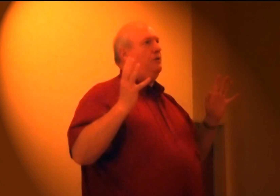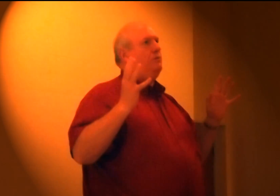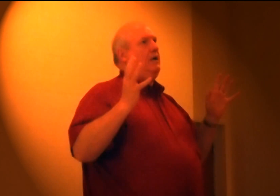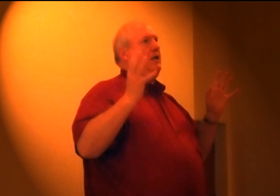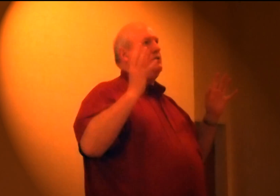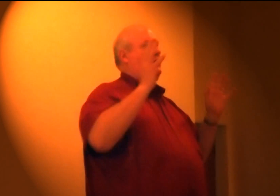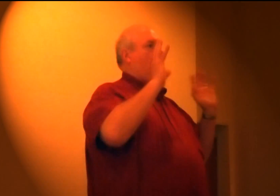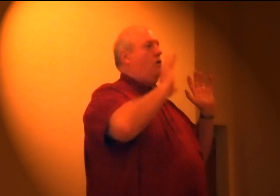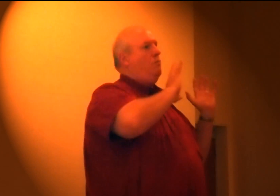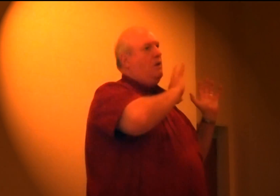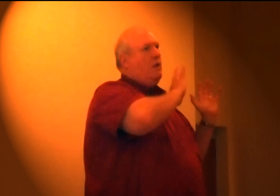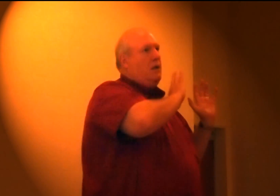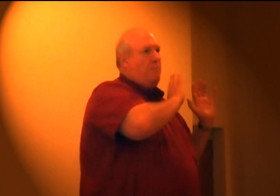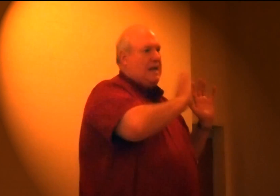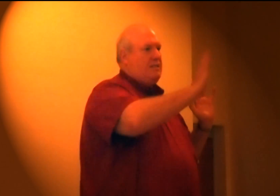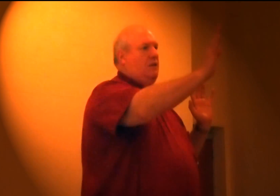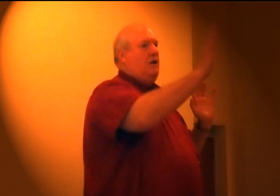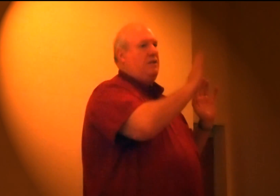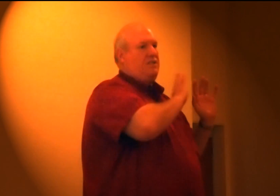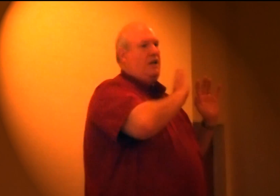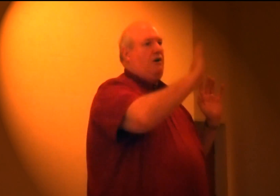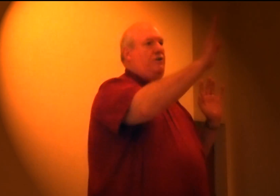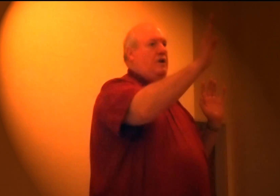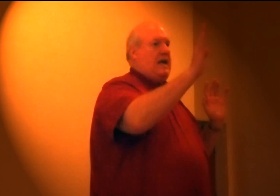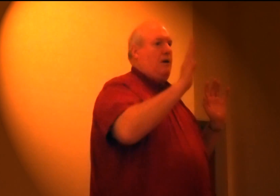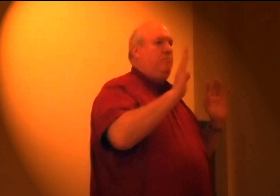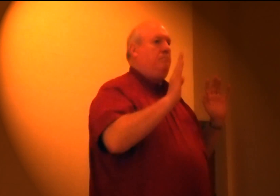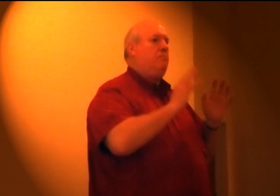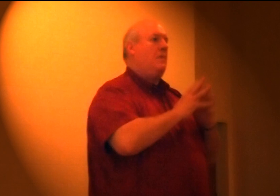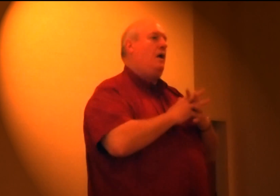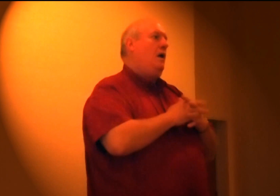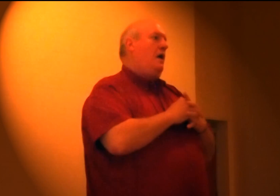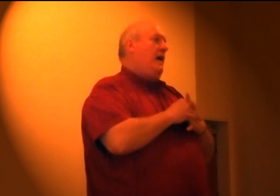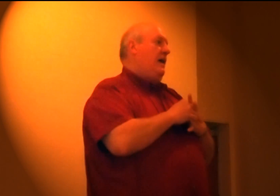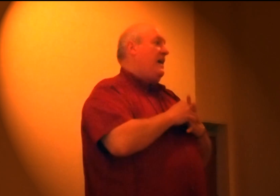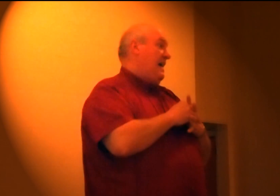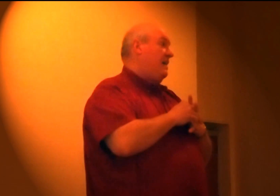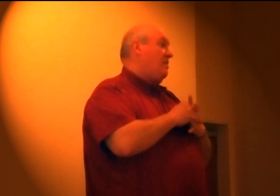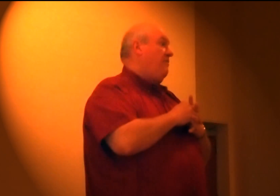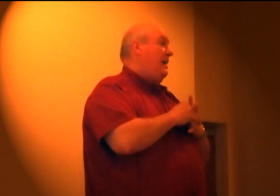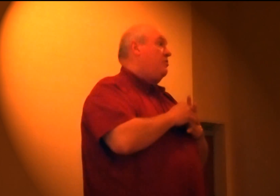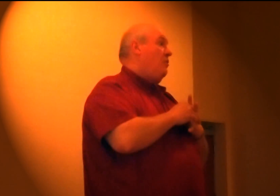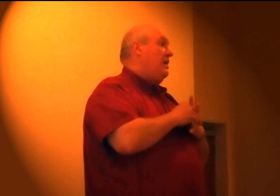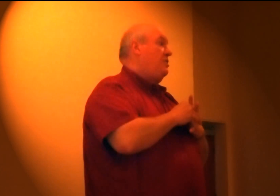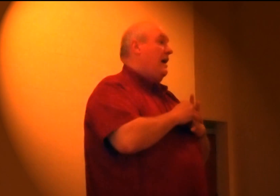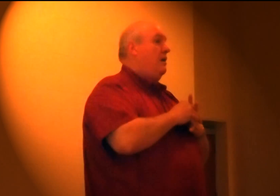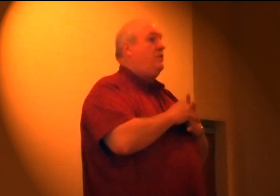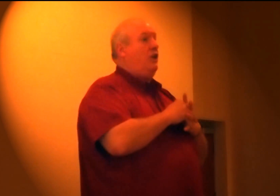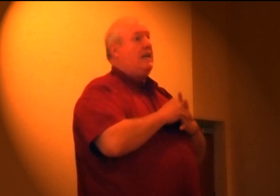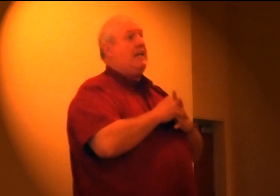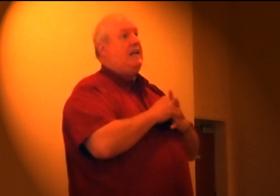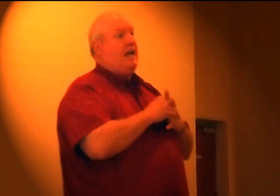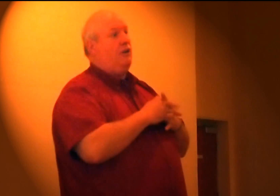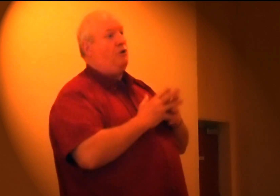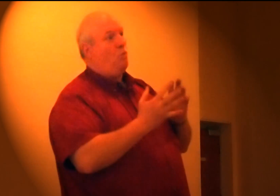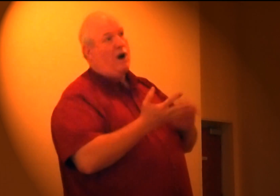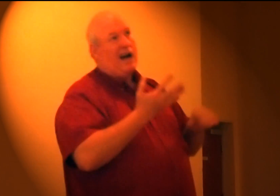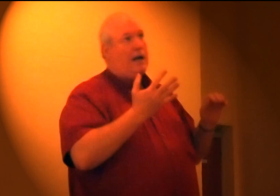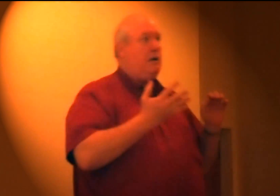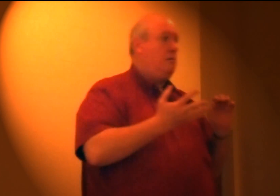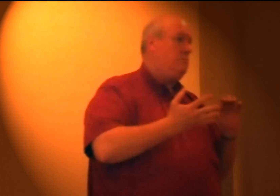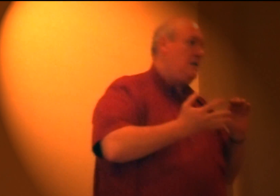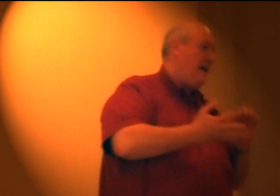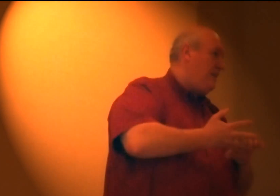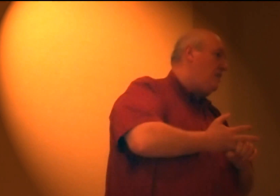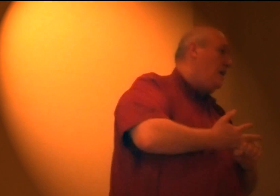amounts to is you go basically on the center of your dam and they excavate a trench up until they get down to